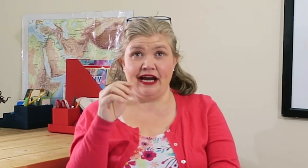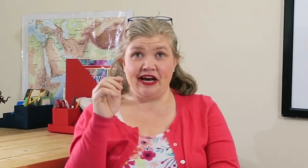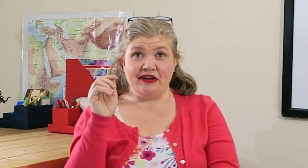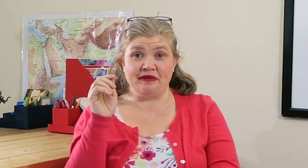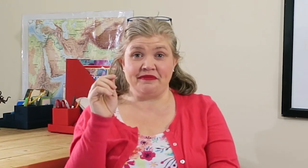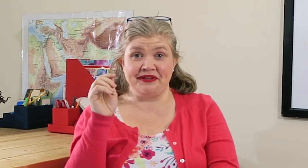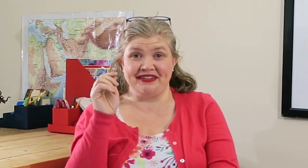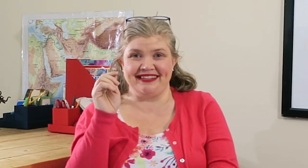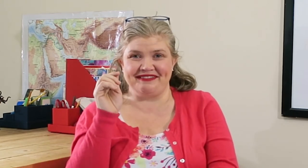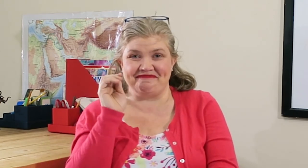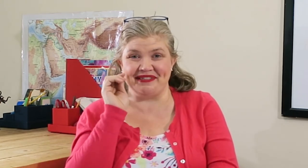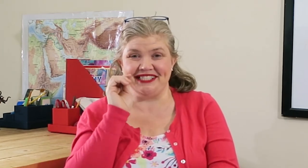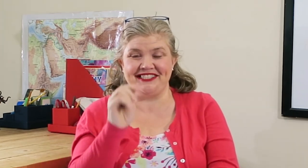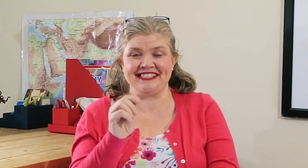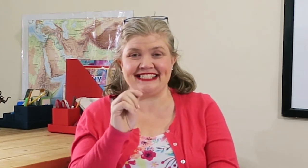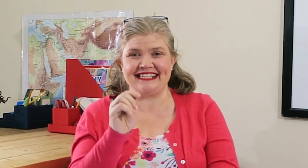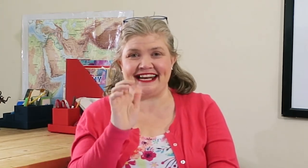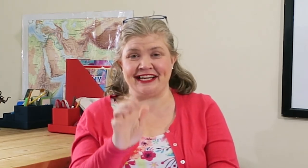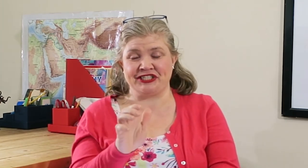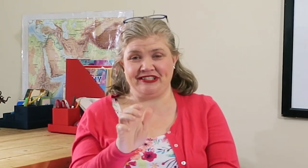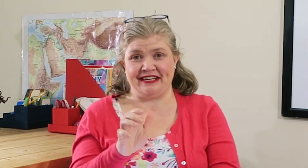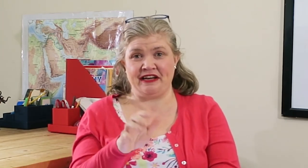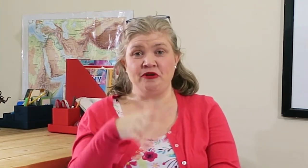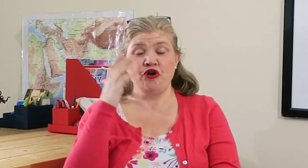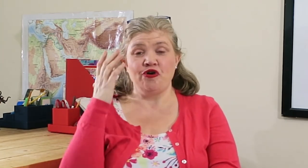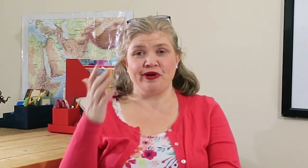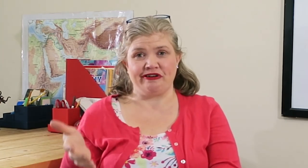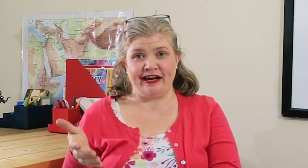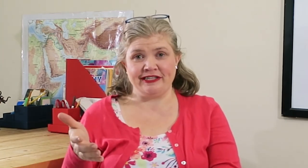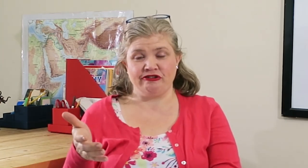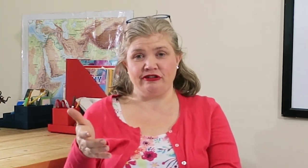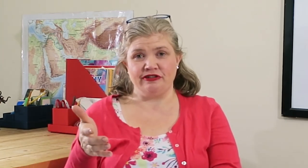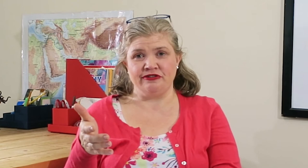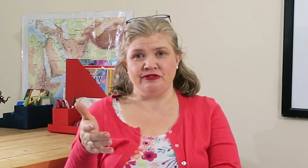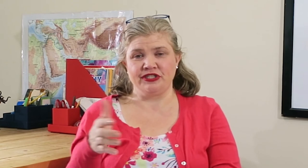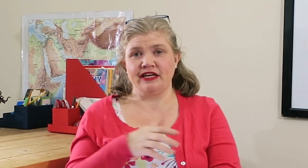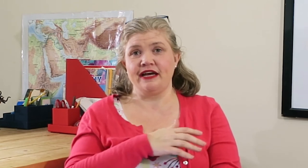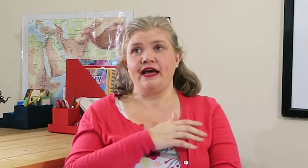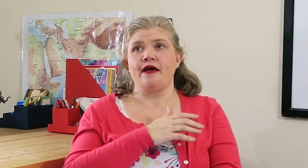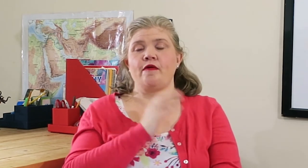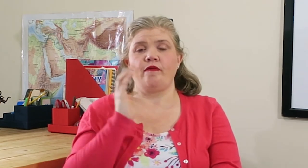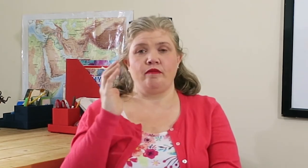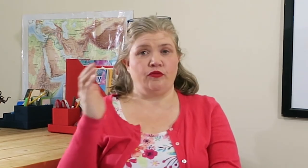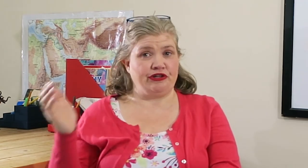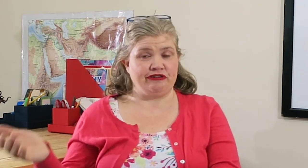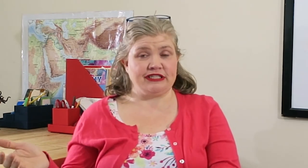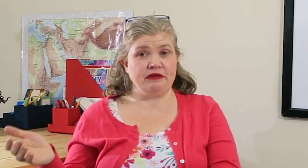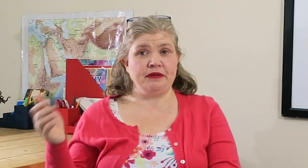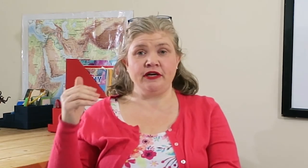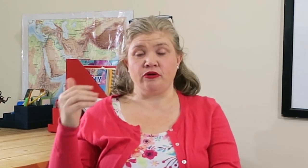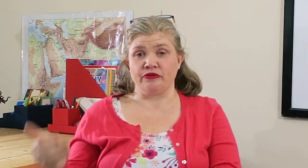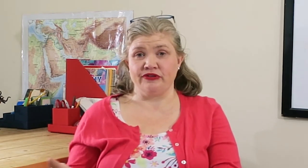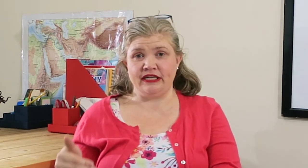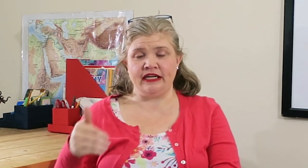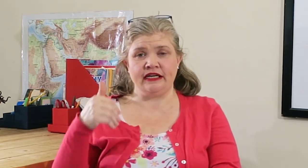Um, but just that extra time where your eyes are closed, whether you're sleeping or reading,